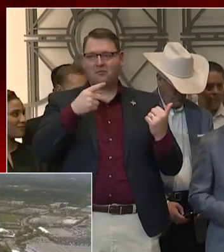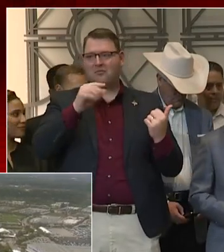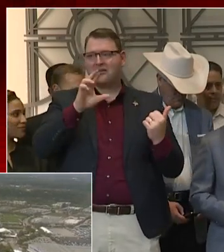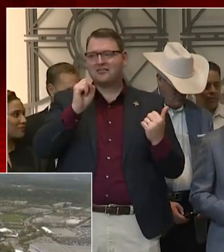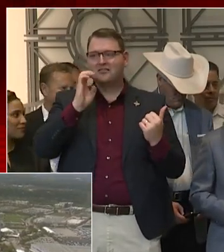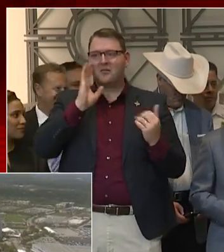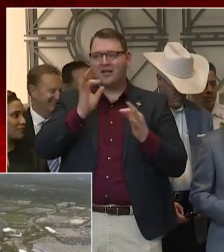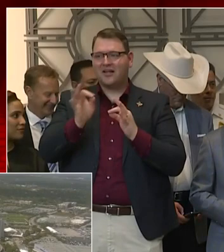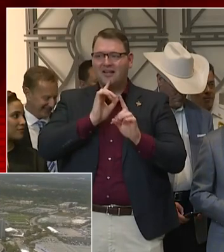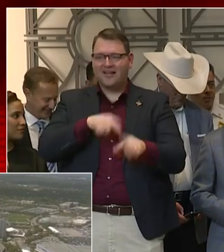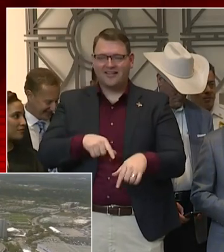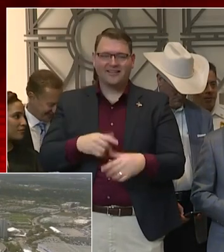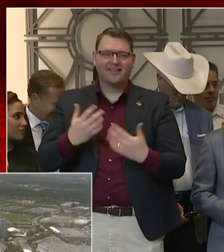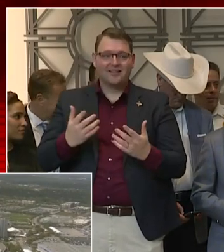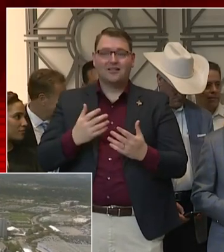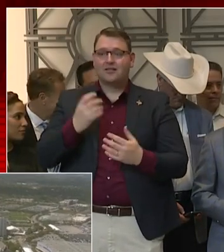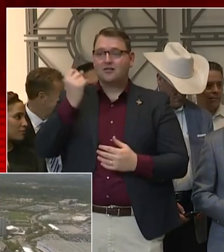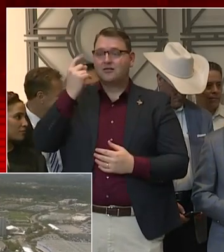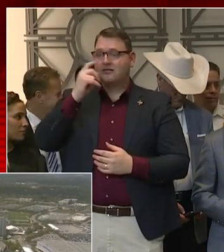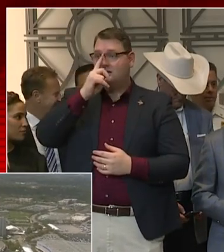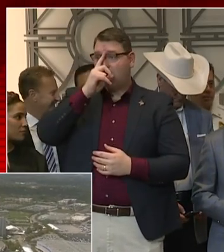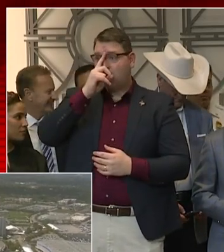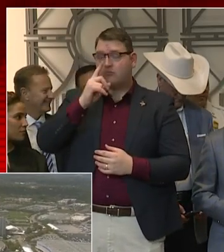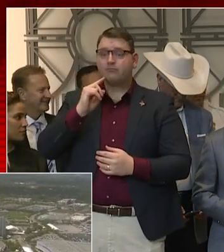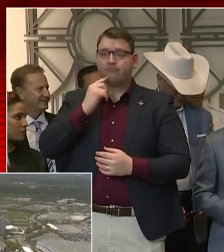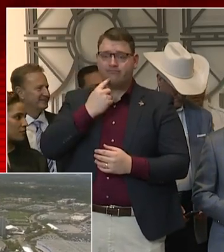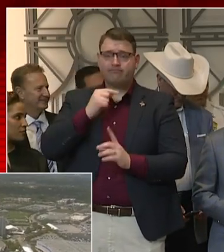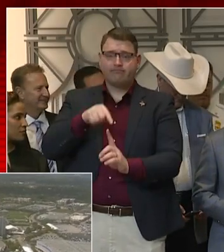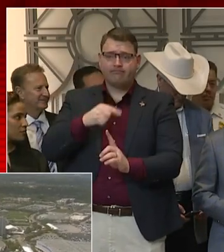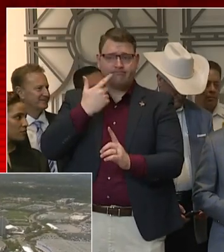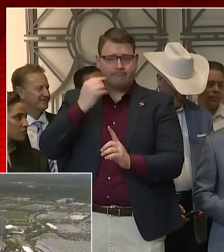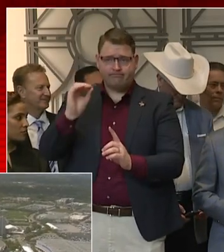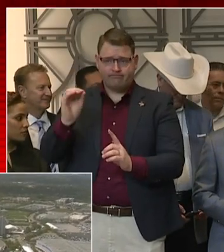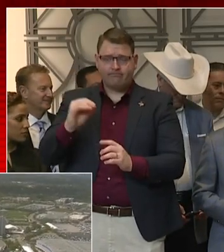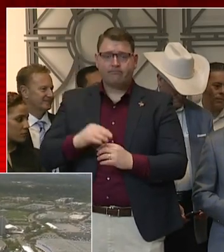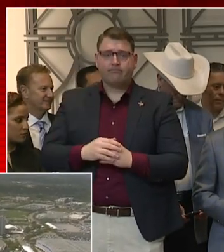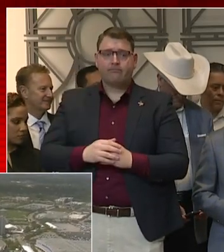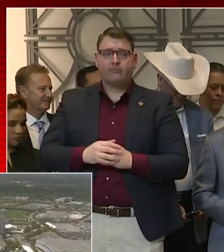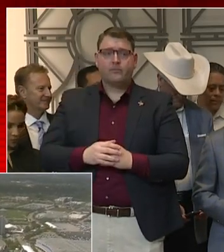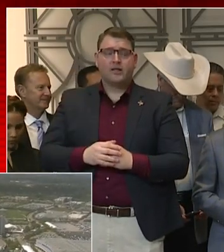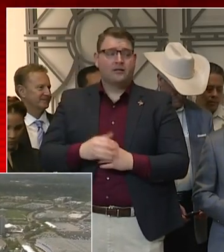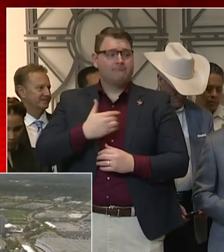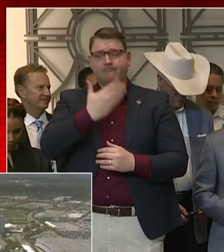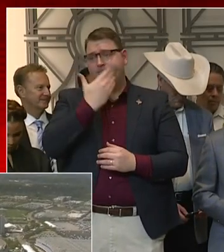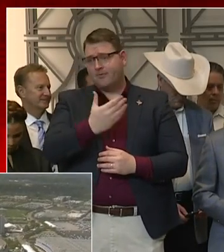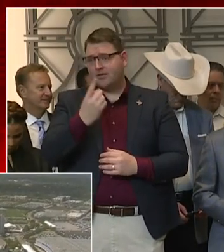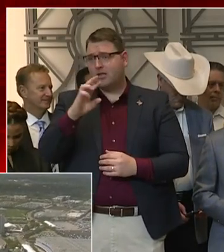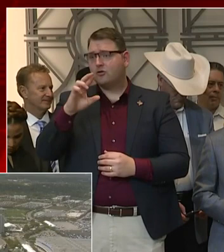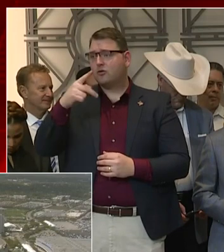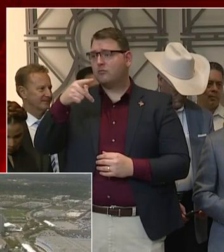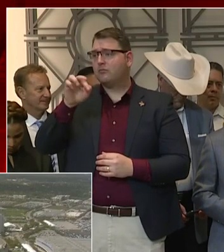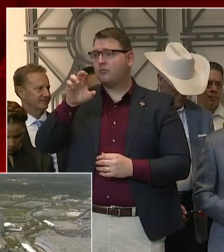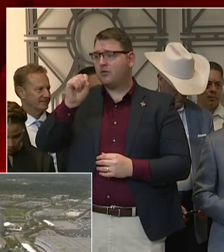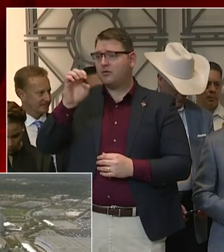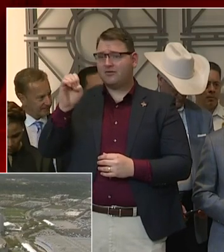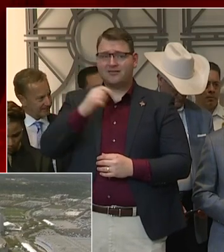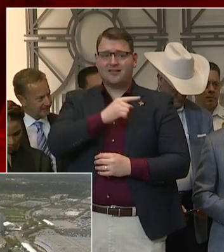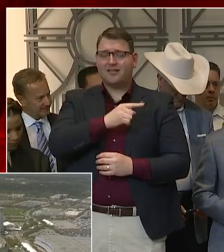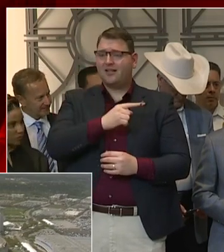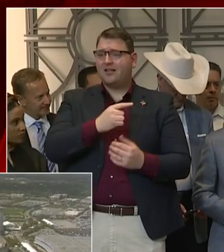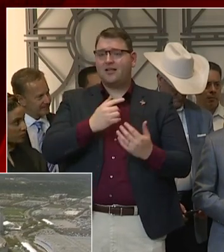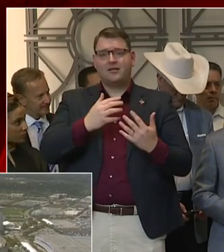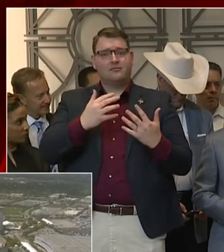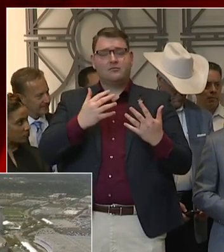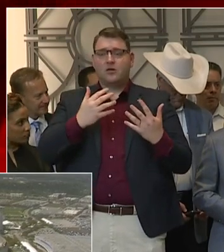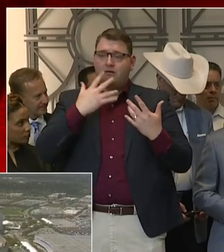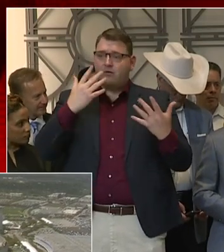You know, in all seriousness, mean, Dr. Burst, and I cannot thank him enough for his collegiality and